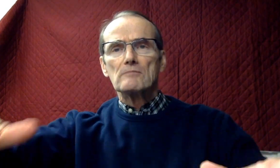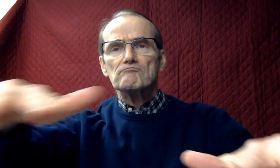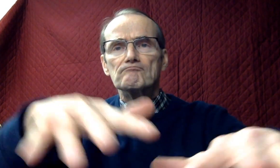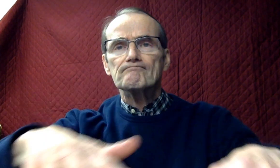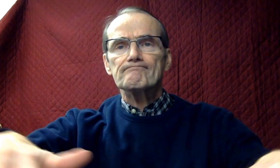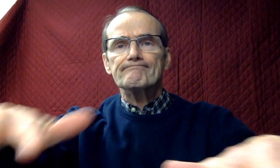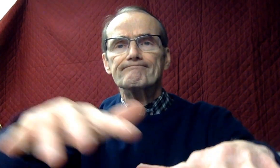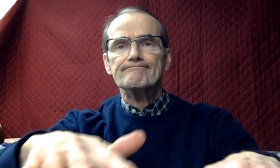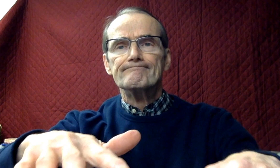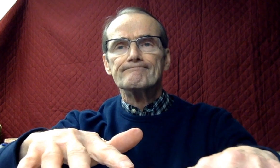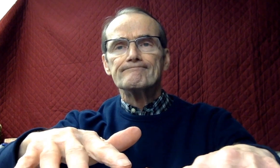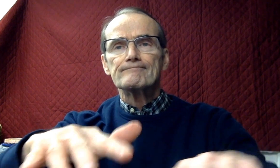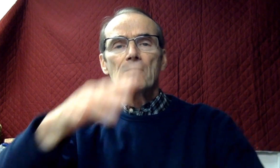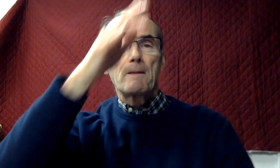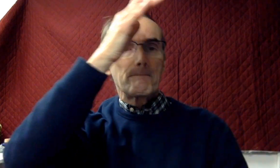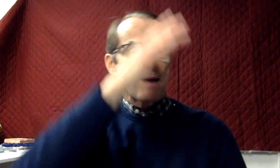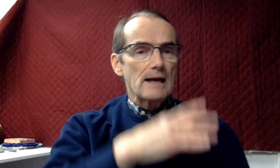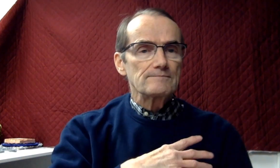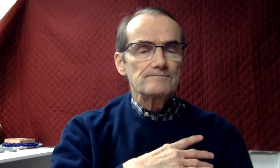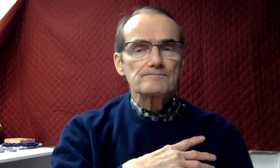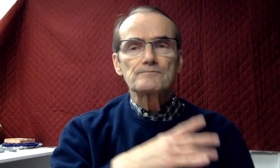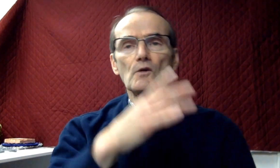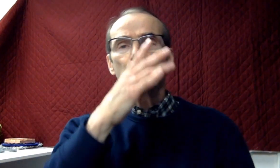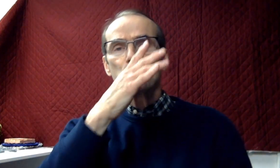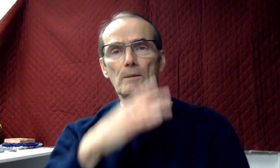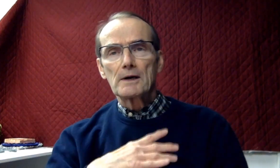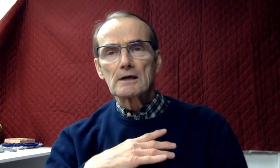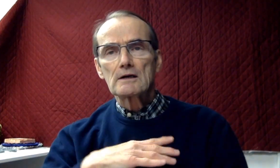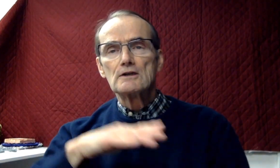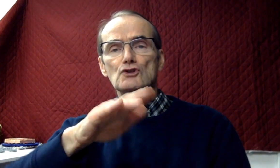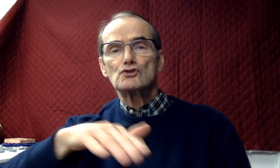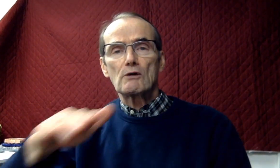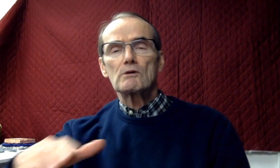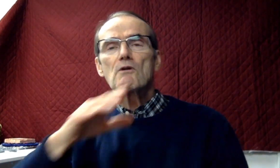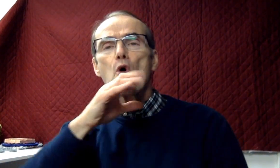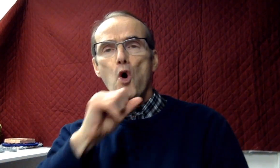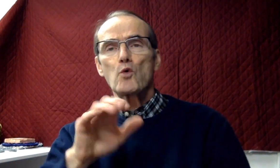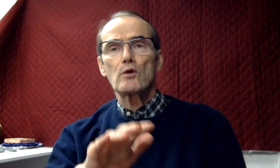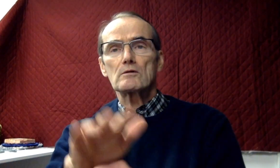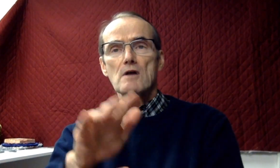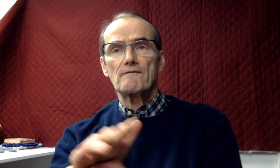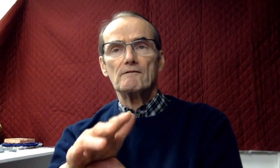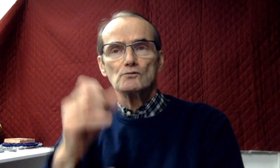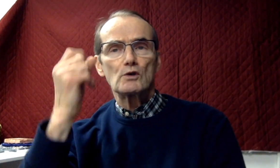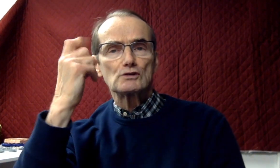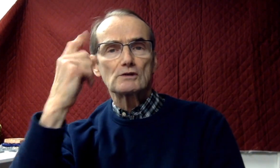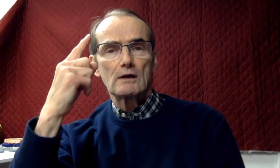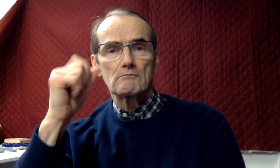of the men, the women, and those children old enough to understand.